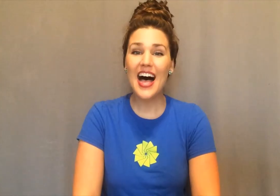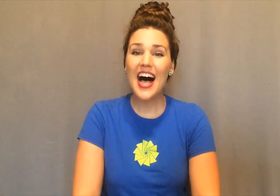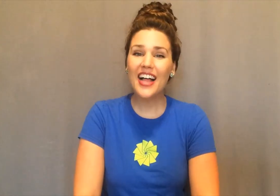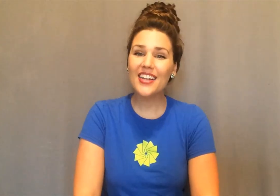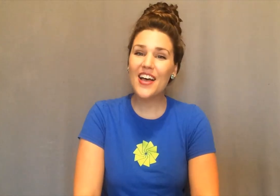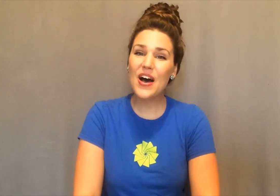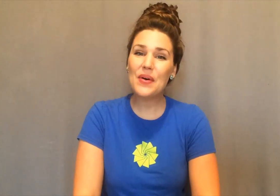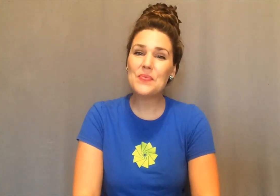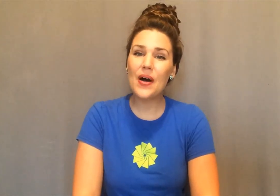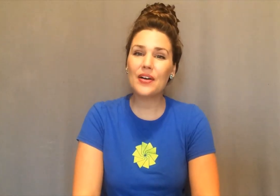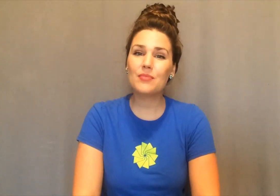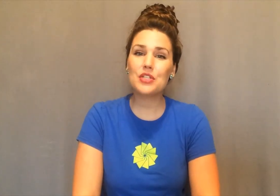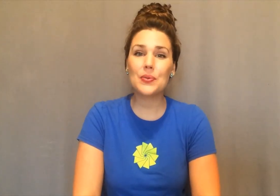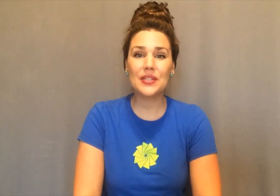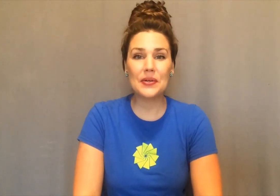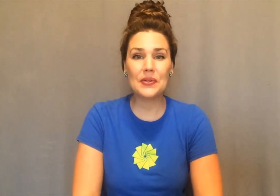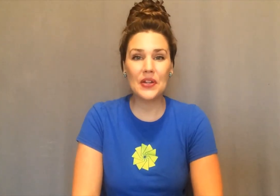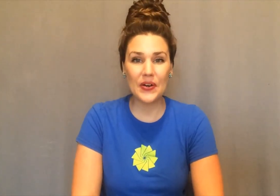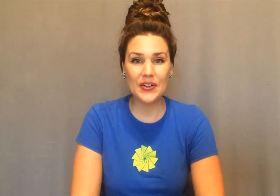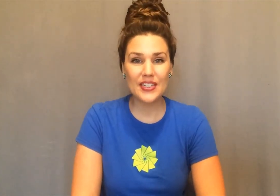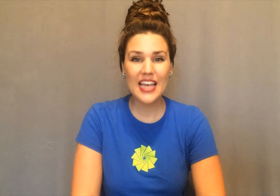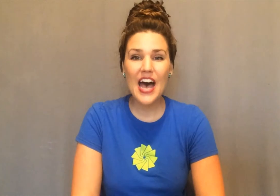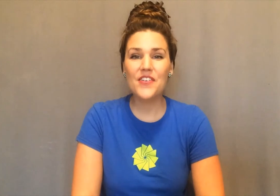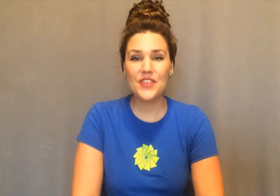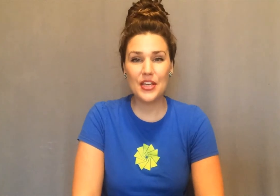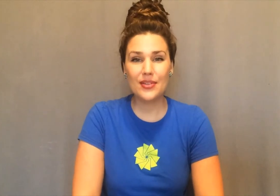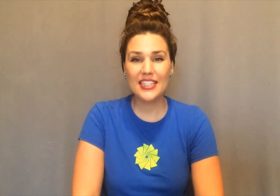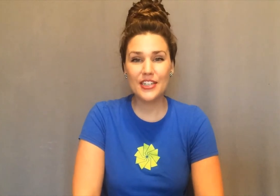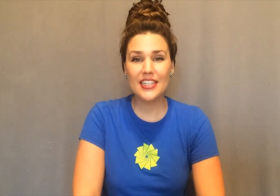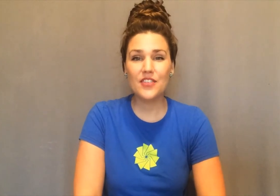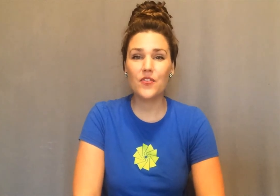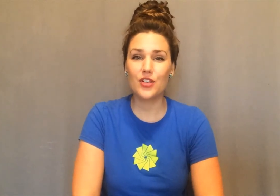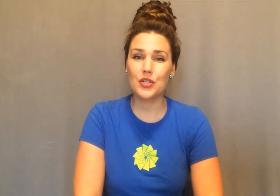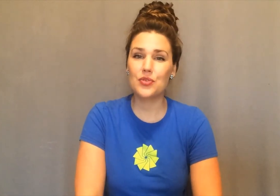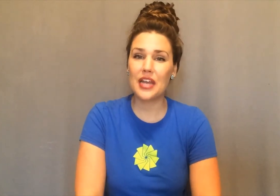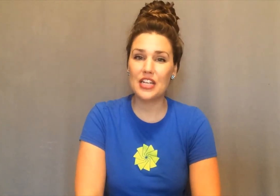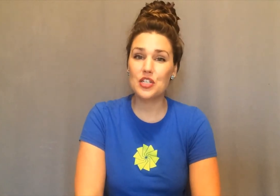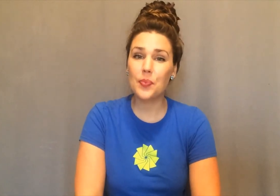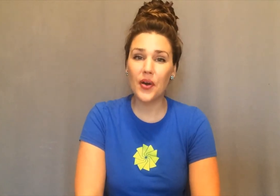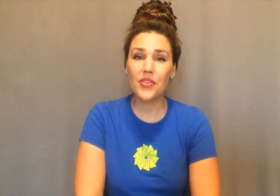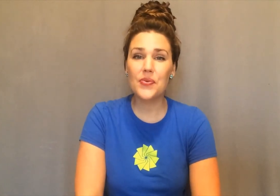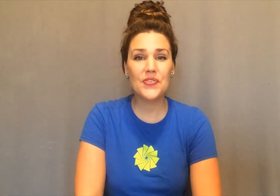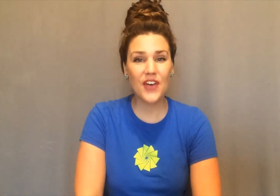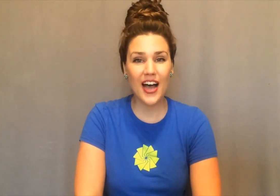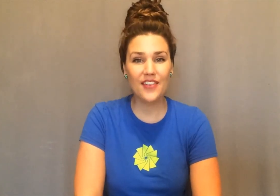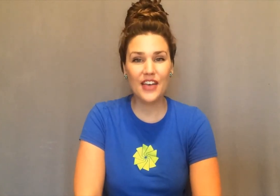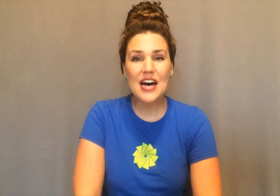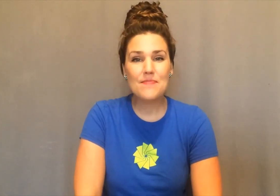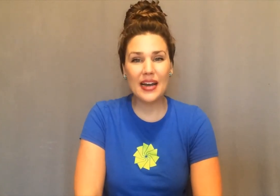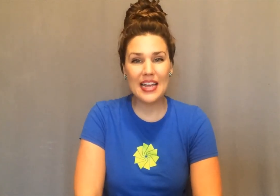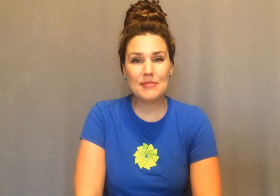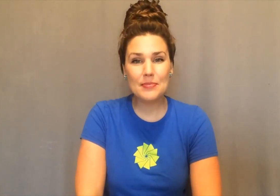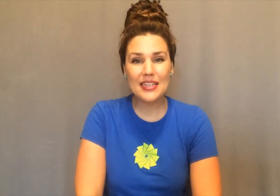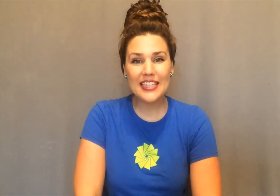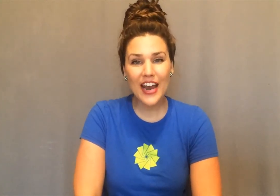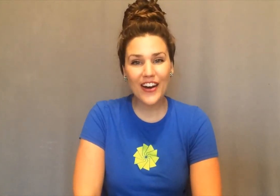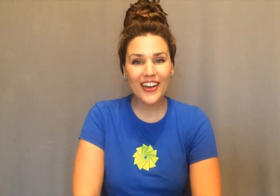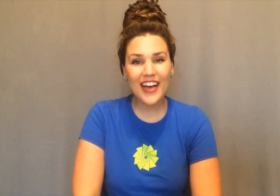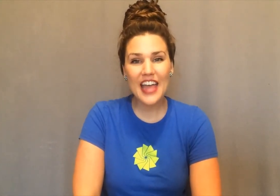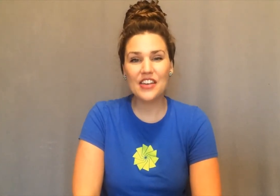Hello and welcome to Little Learners, a video series for children ages birth through five. My name is Miss Erica and